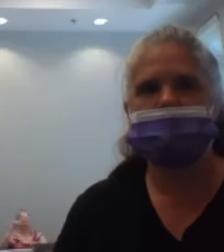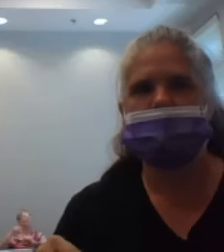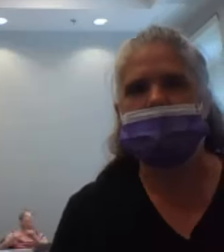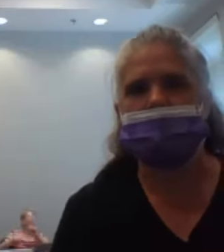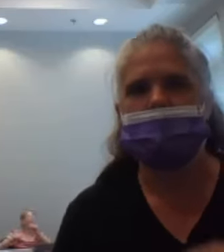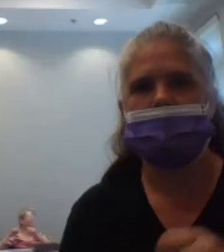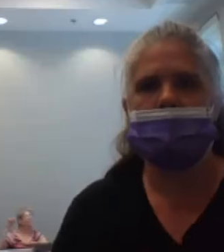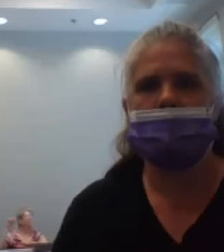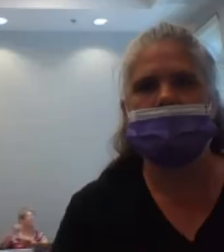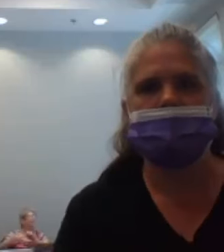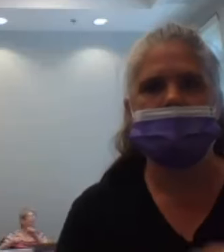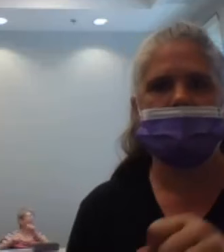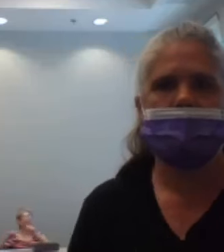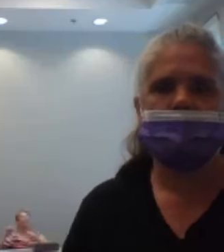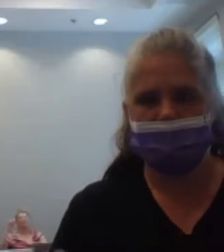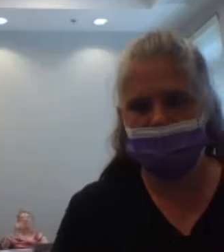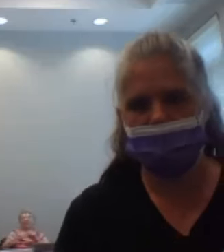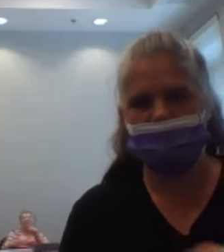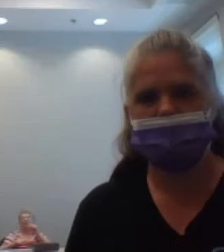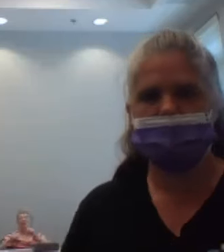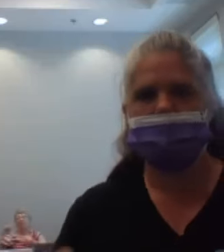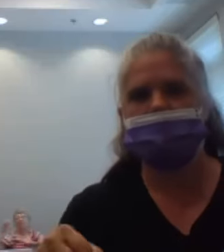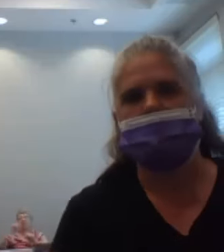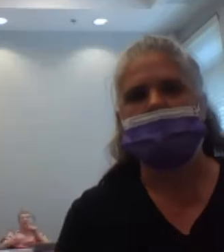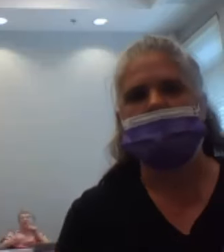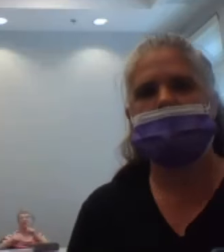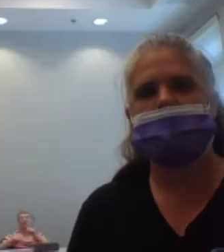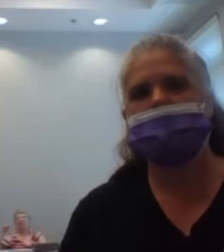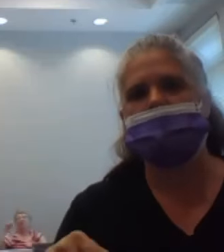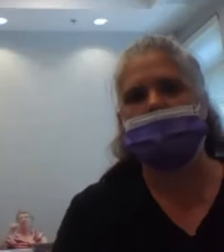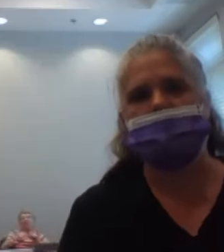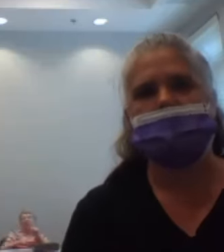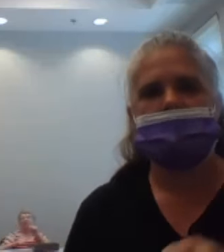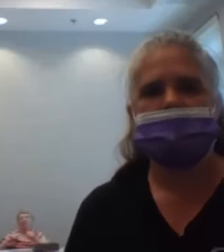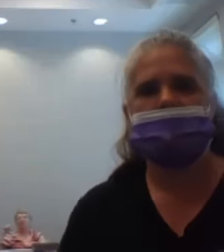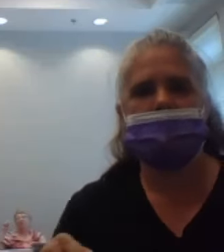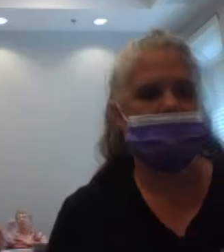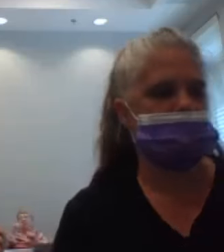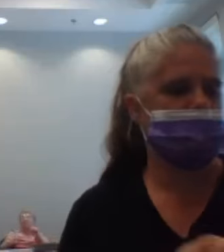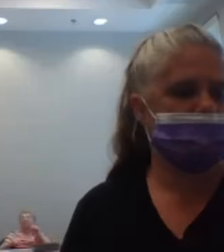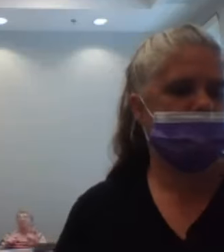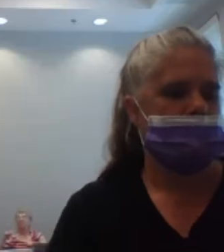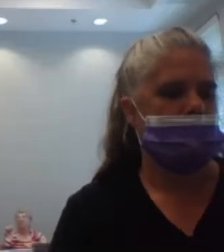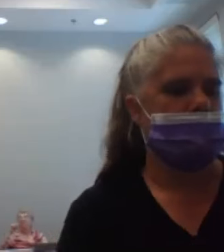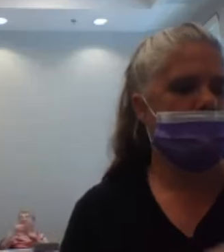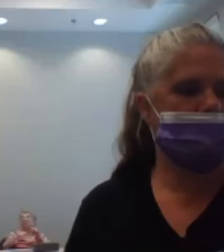One, 14, 15, 16, 17, 18,